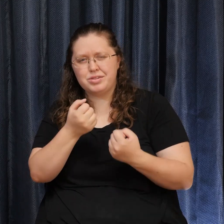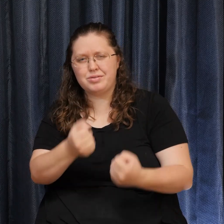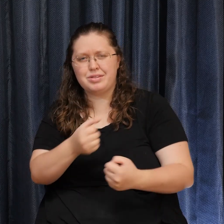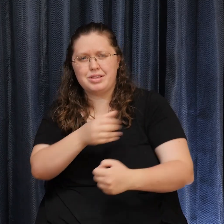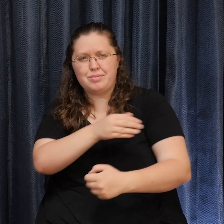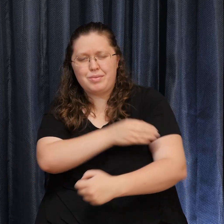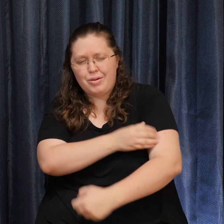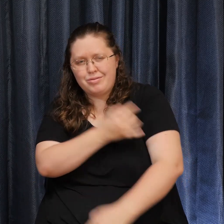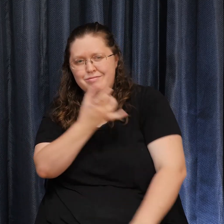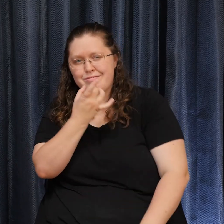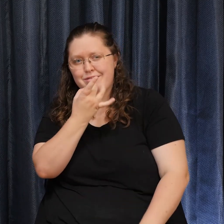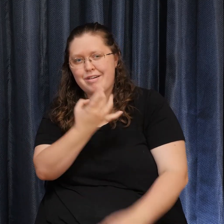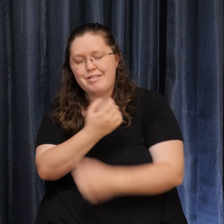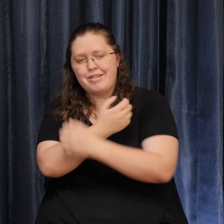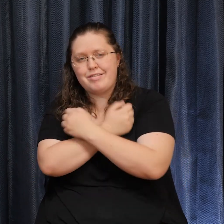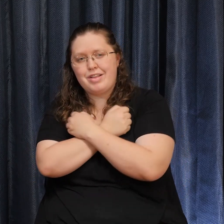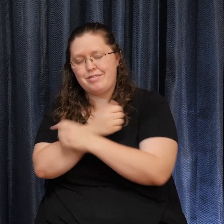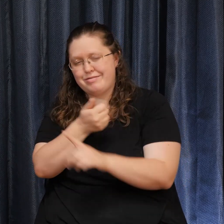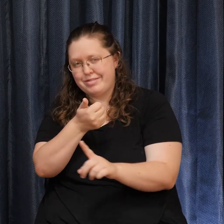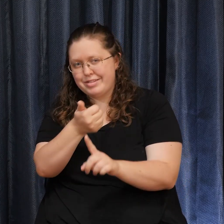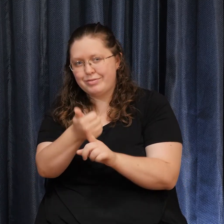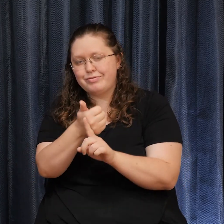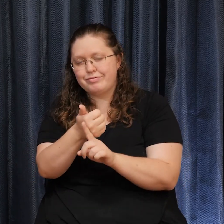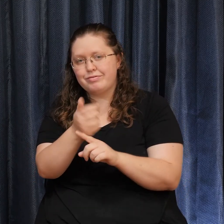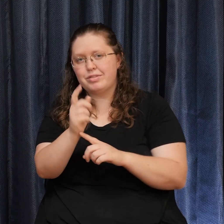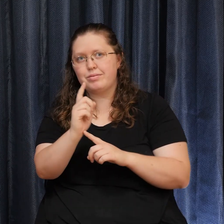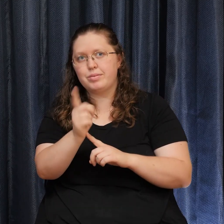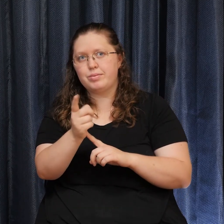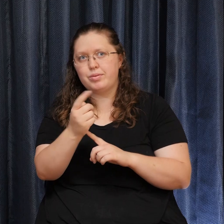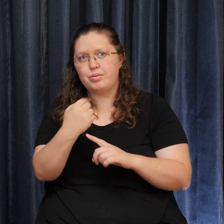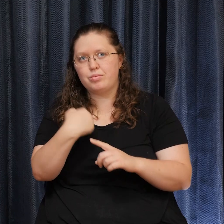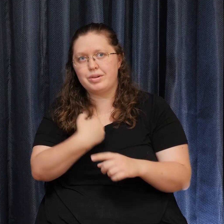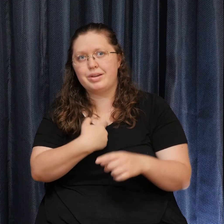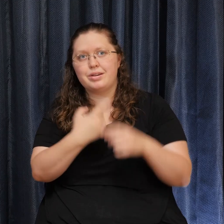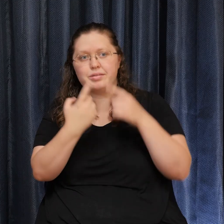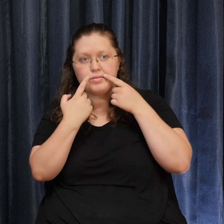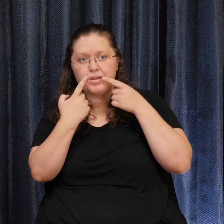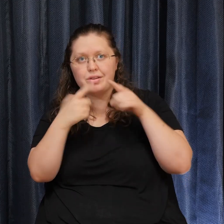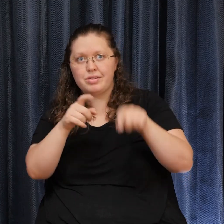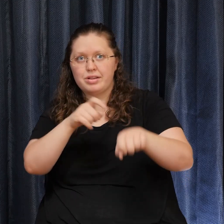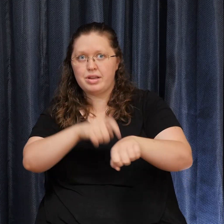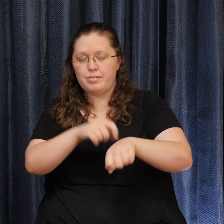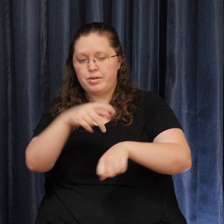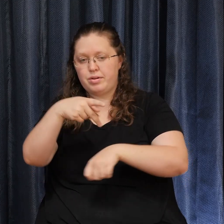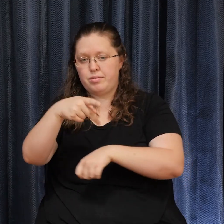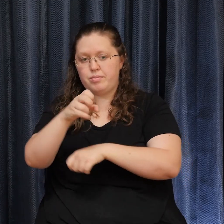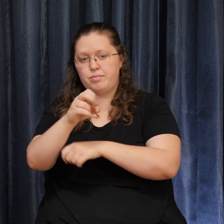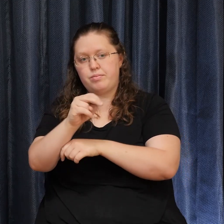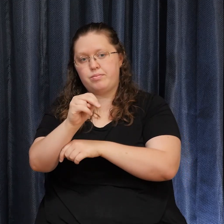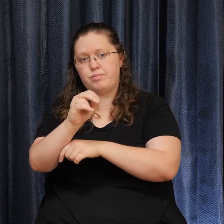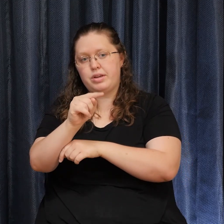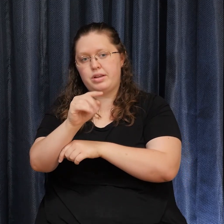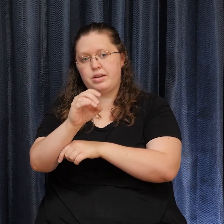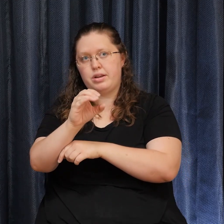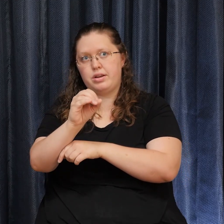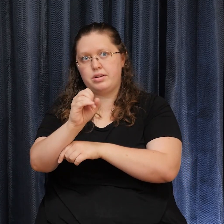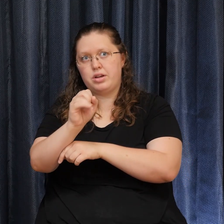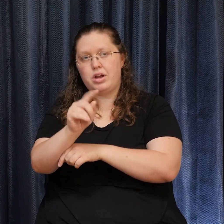And we, in this moment, declare a time of Pentecost, not only for this country, but also for this